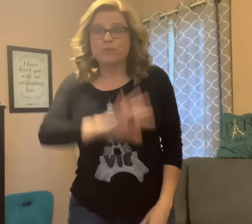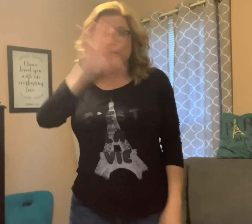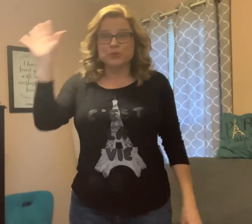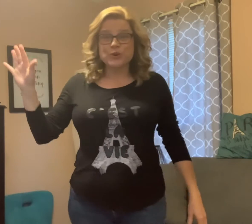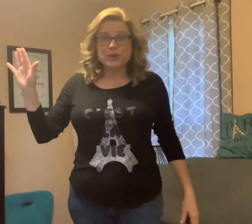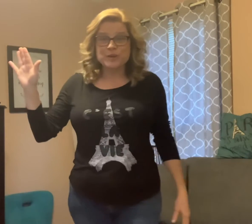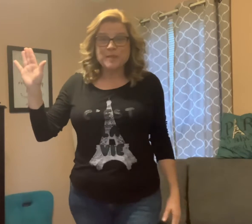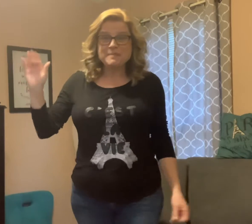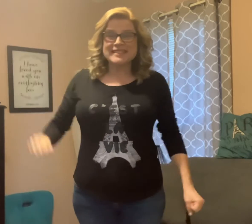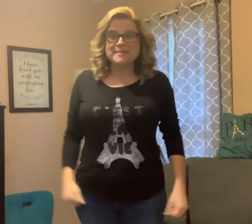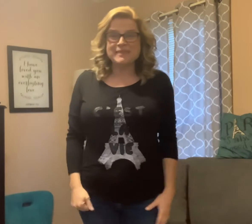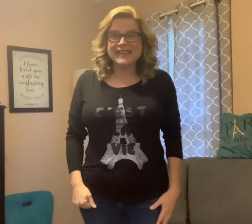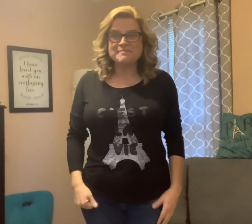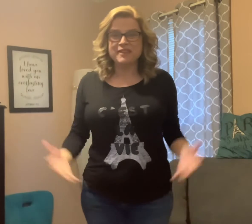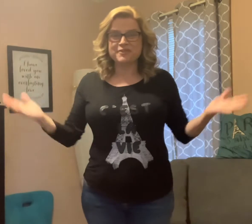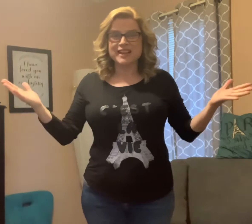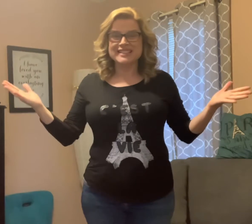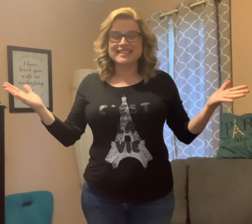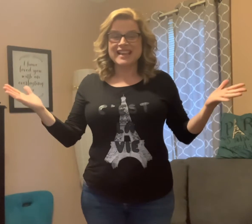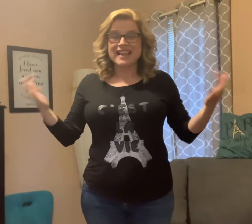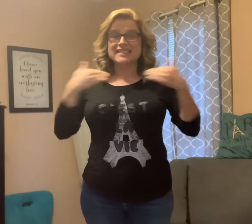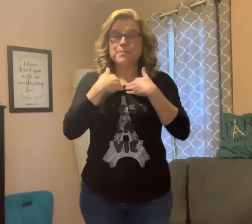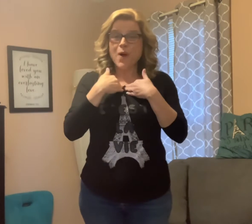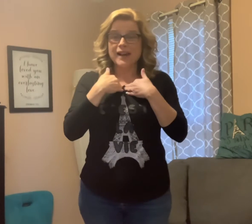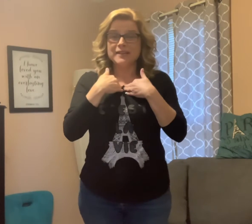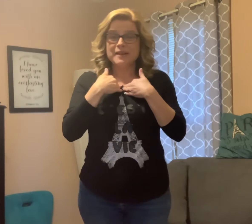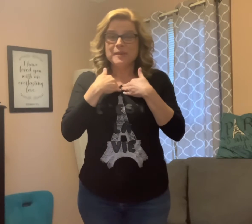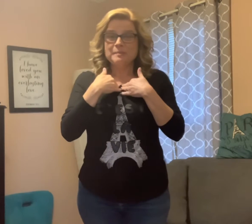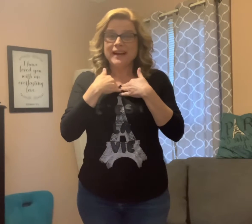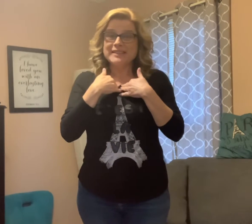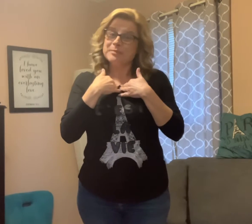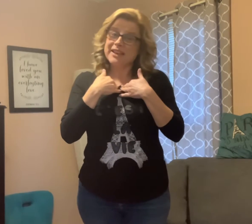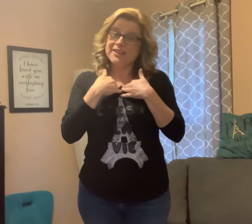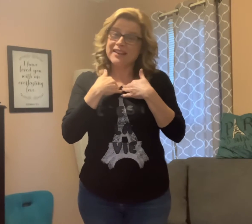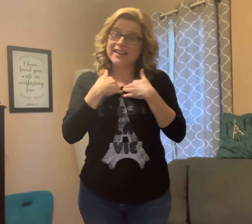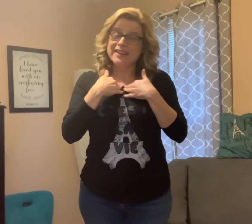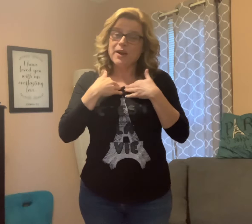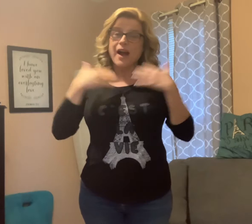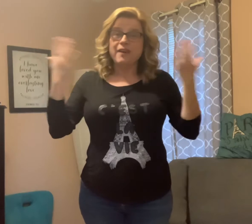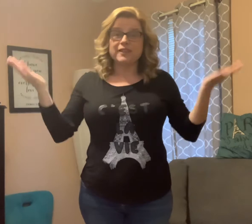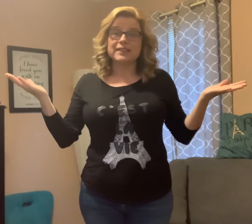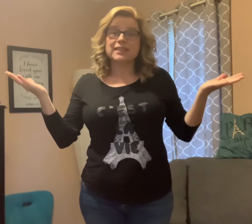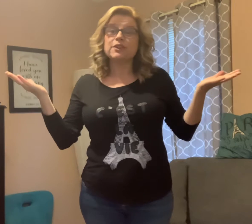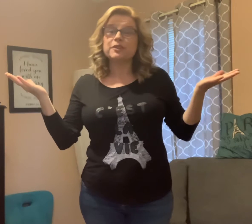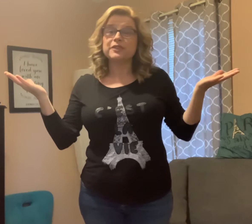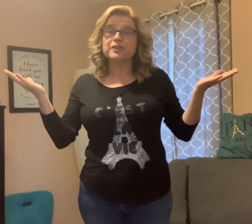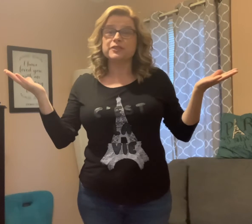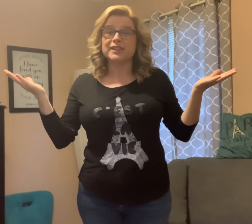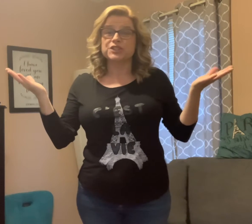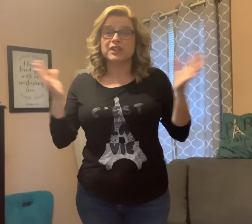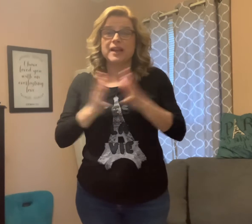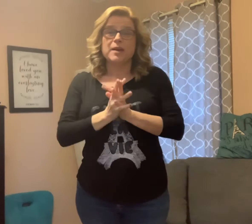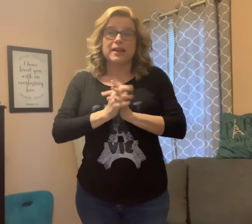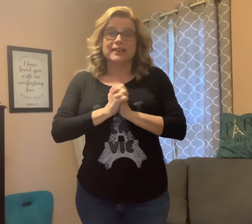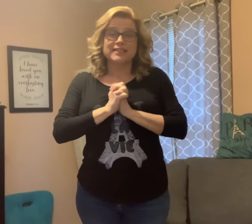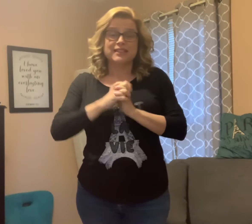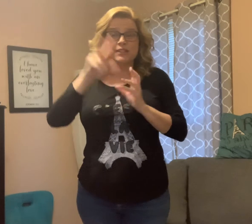Bonjour mes amis, my friends. C'est moi, Madame Thierry, avec Théraphique French. Lesson